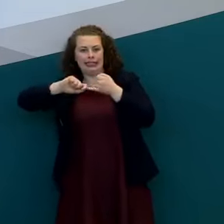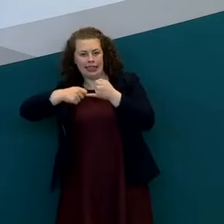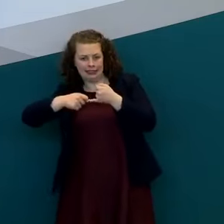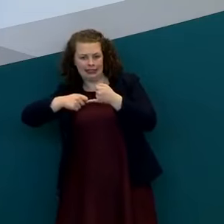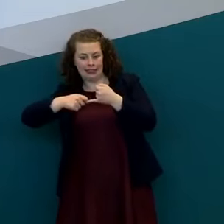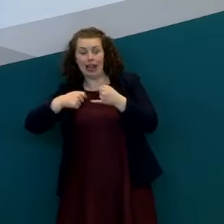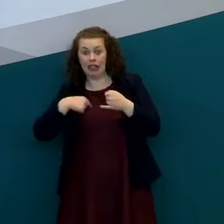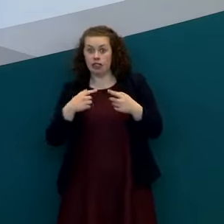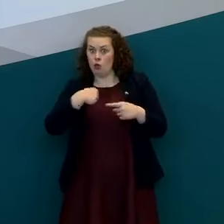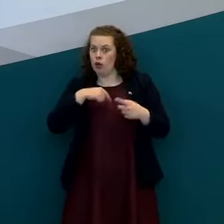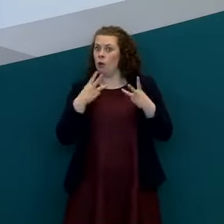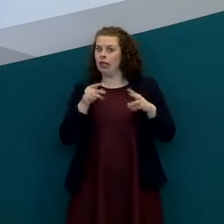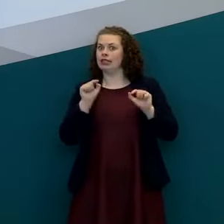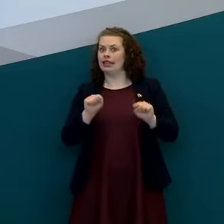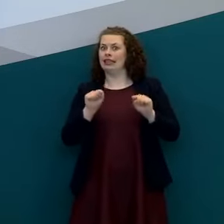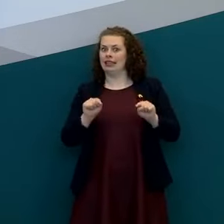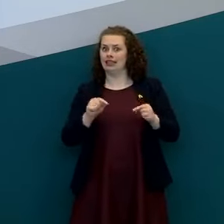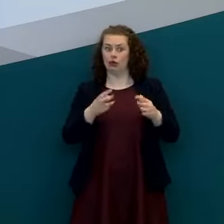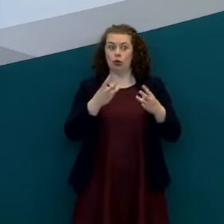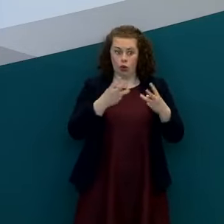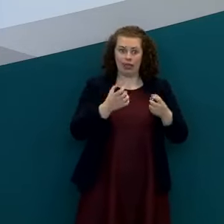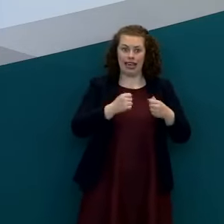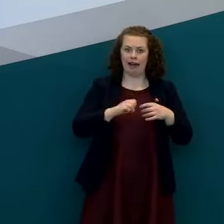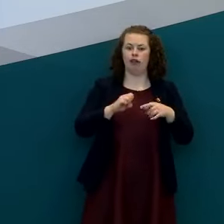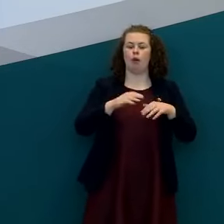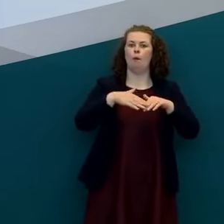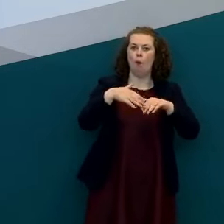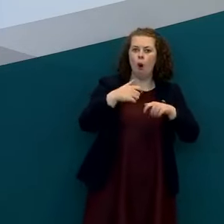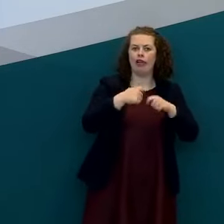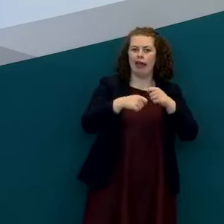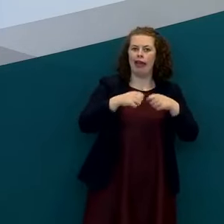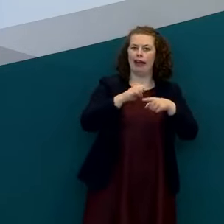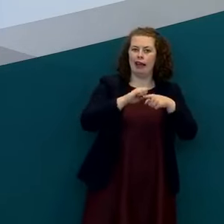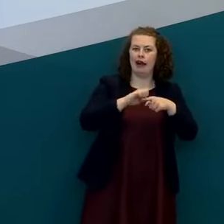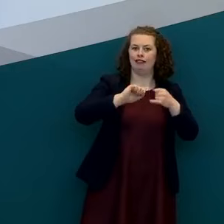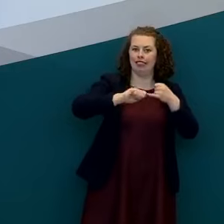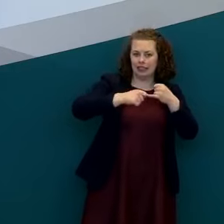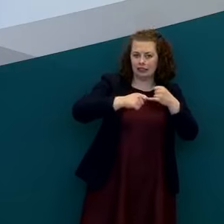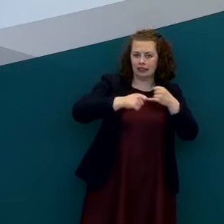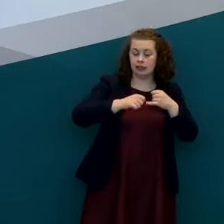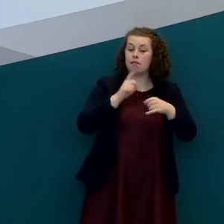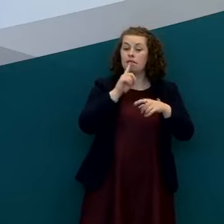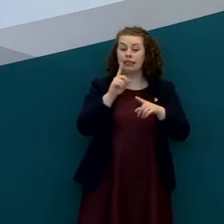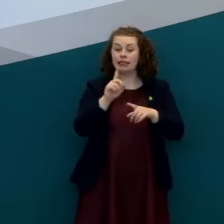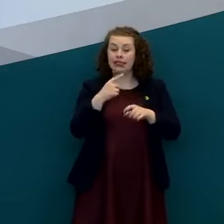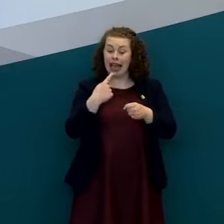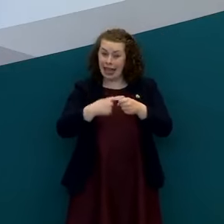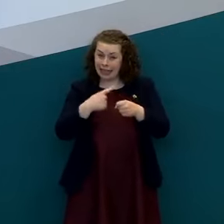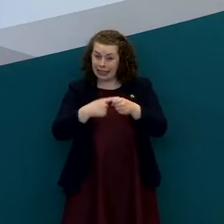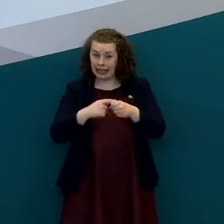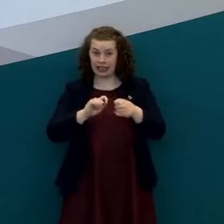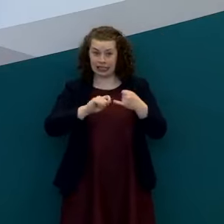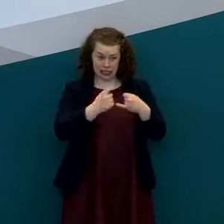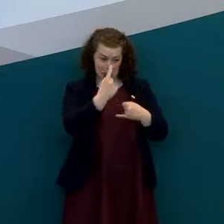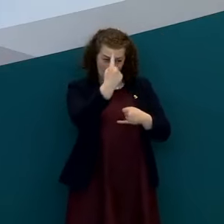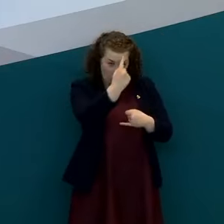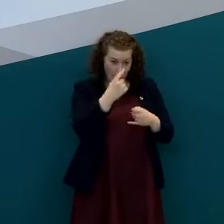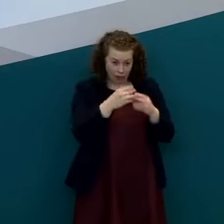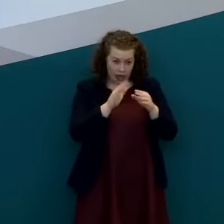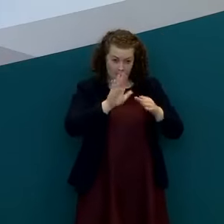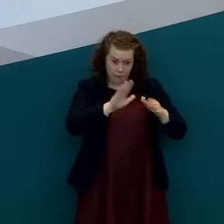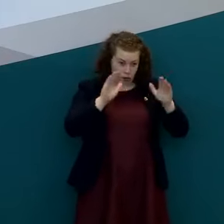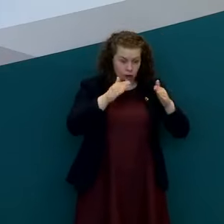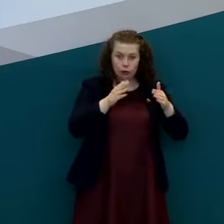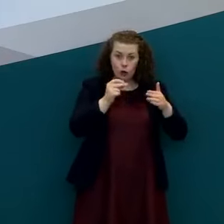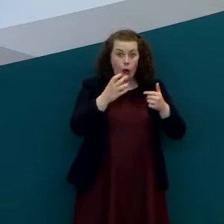substantially our testing testing capacity from there but again i emphasize to not get focused on testing is the only issue for us it